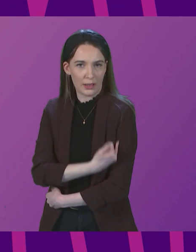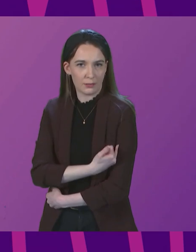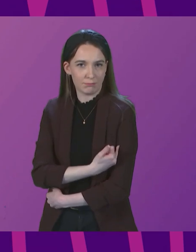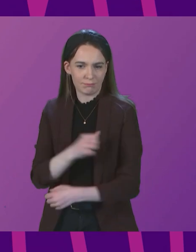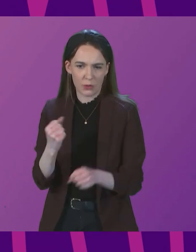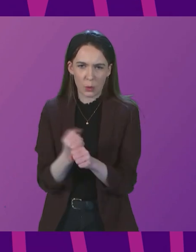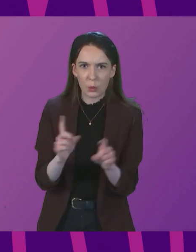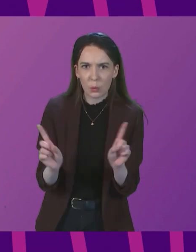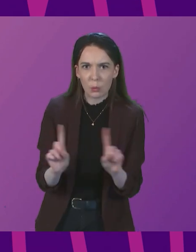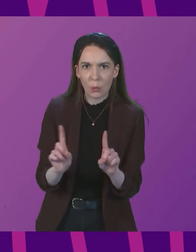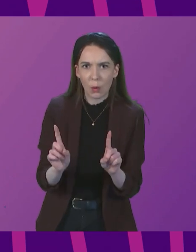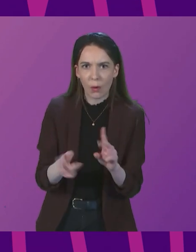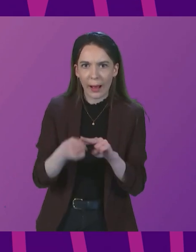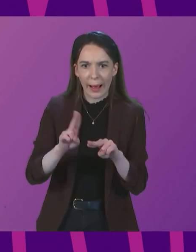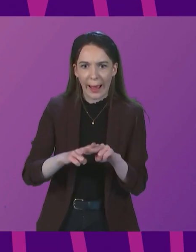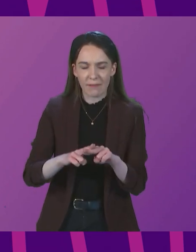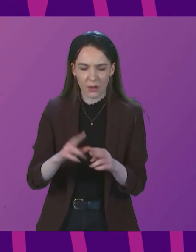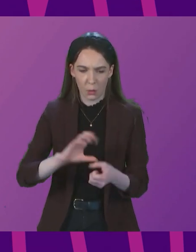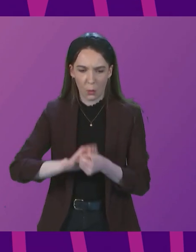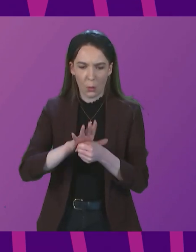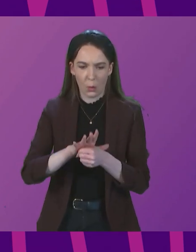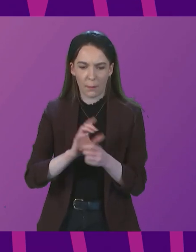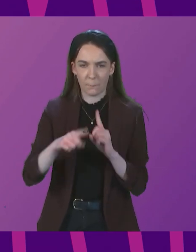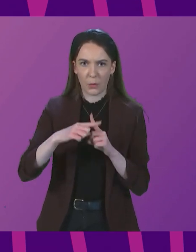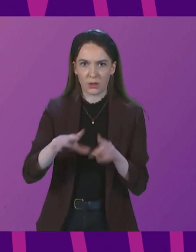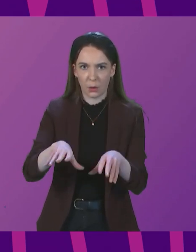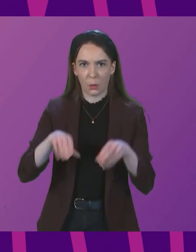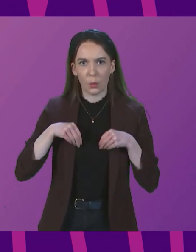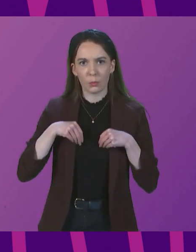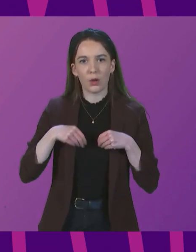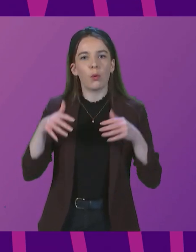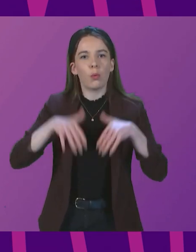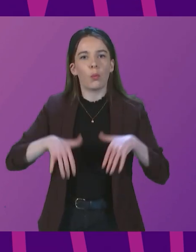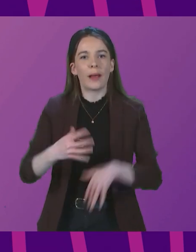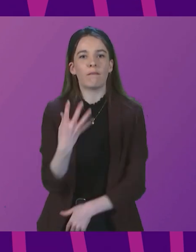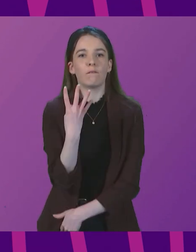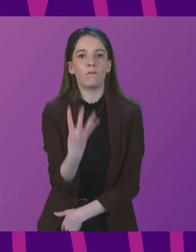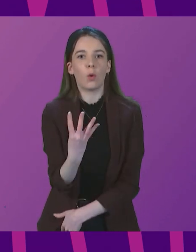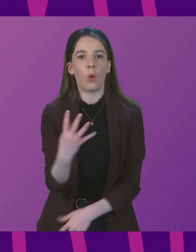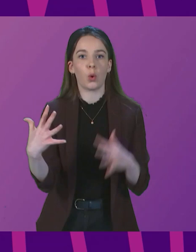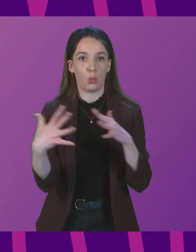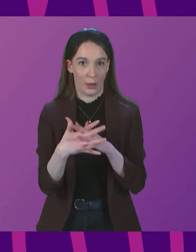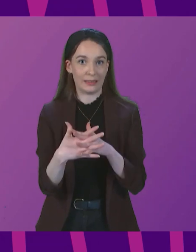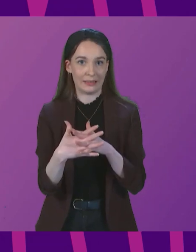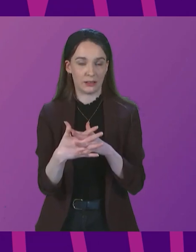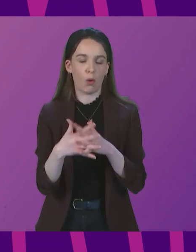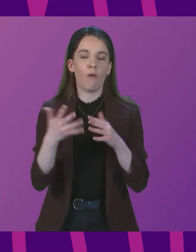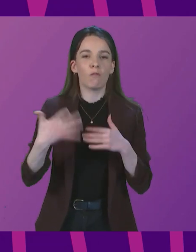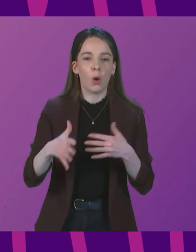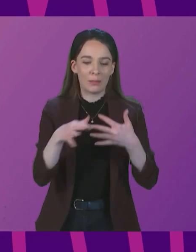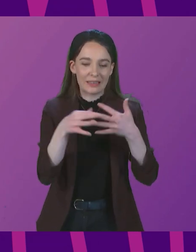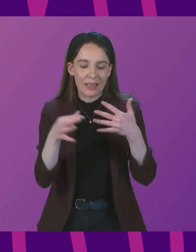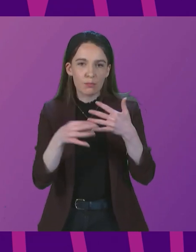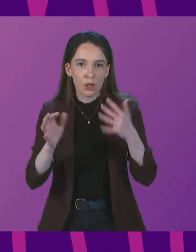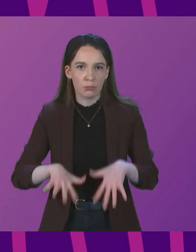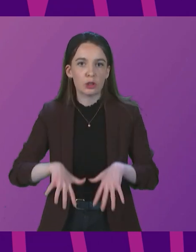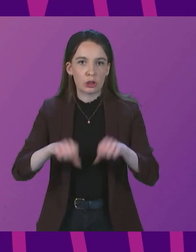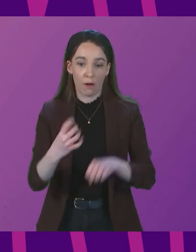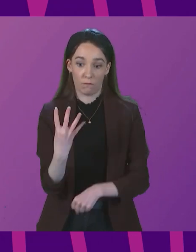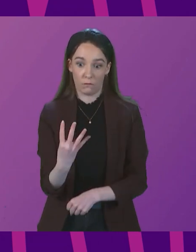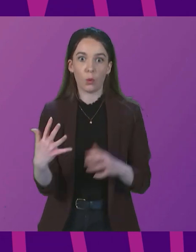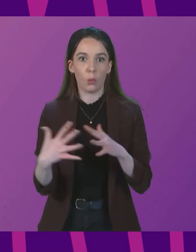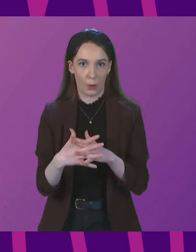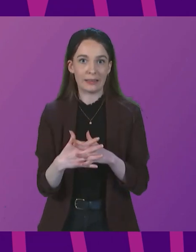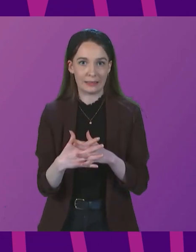wait four weeks after first testing positive or from the onset of symptoms before being vaccinated, and four weeks is also the